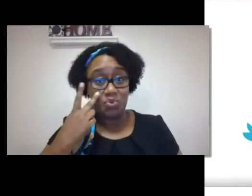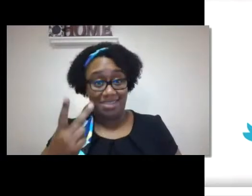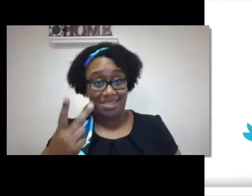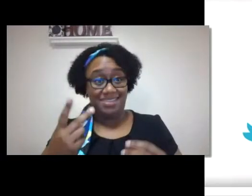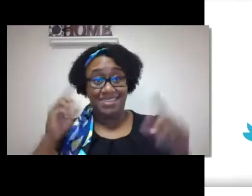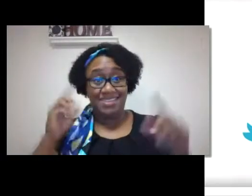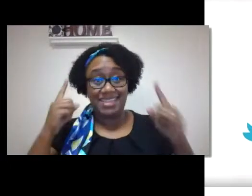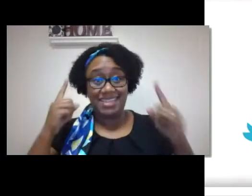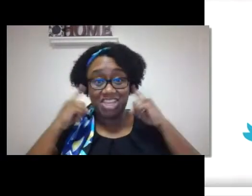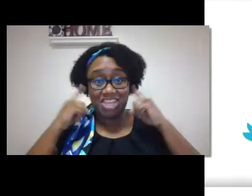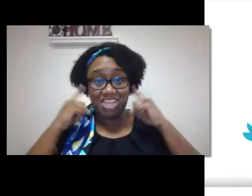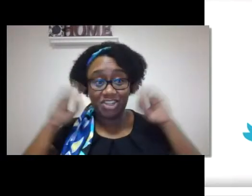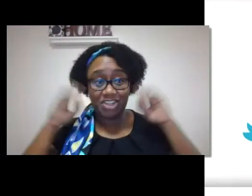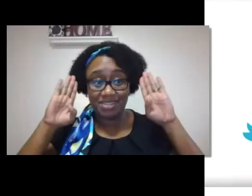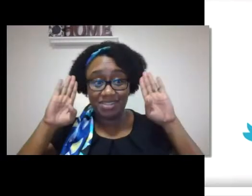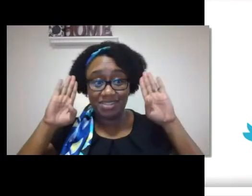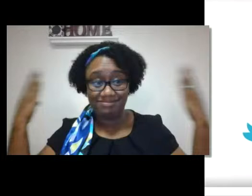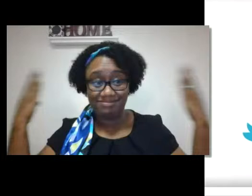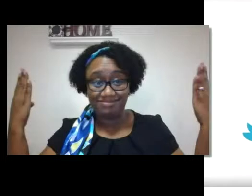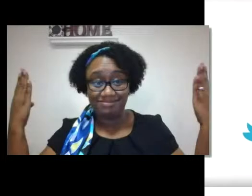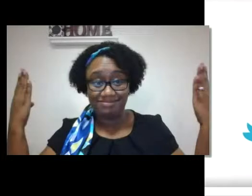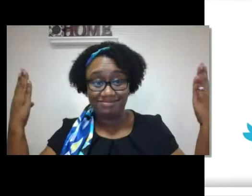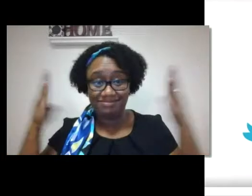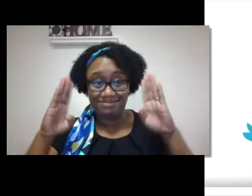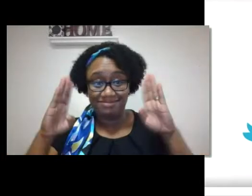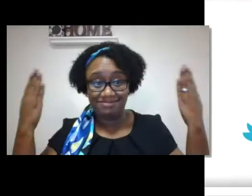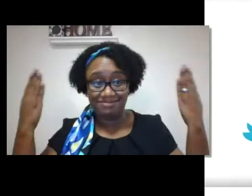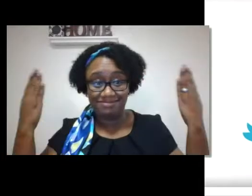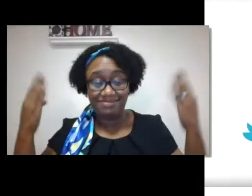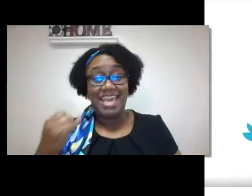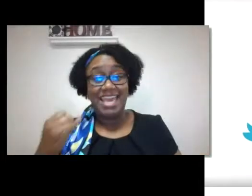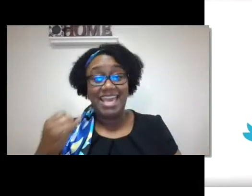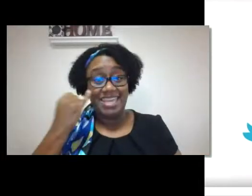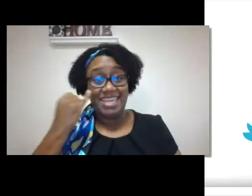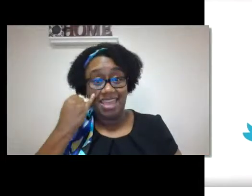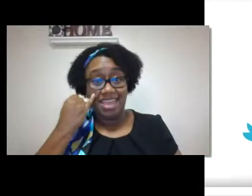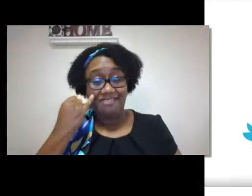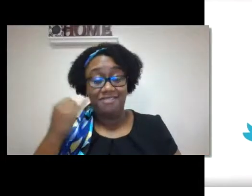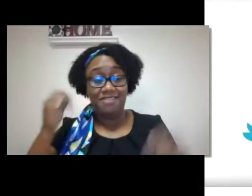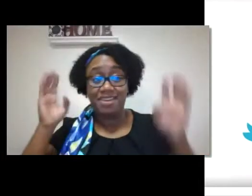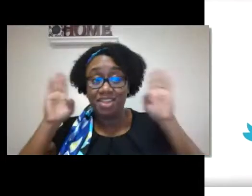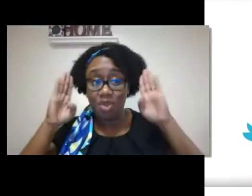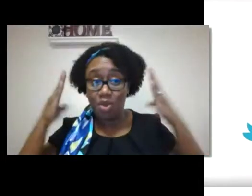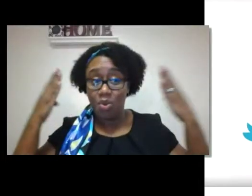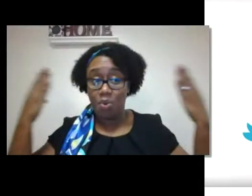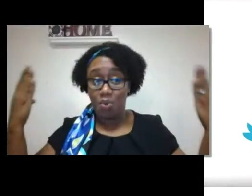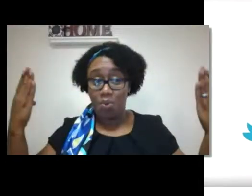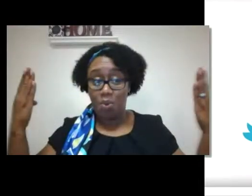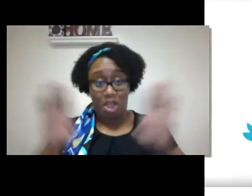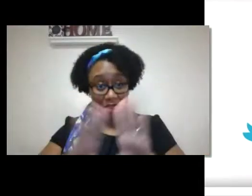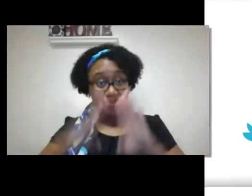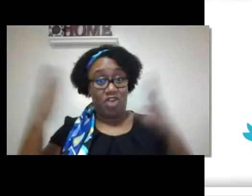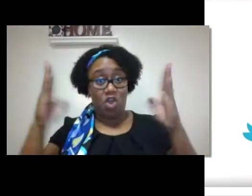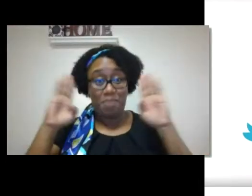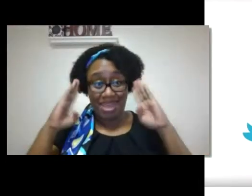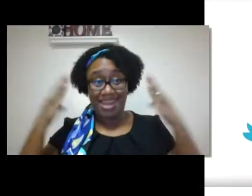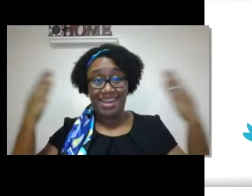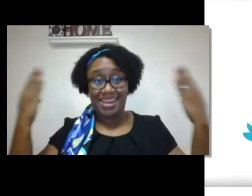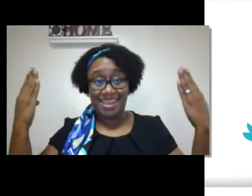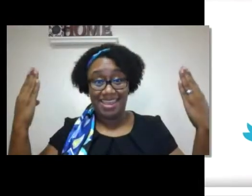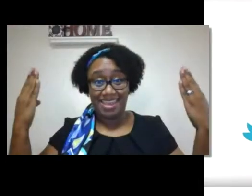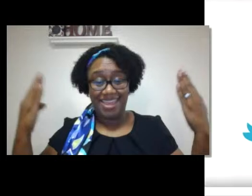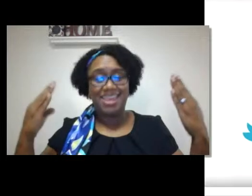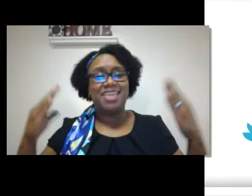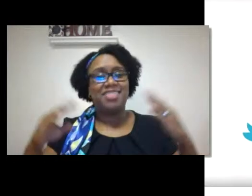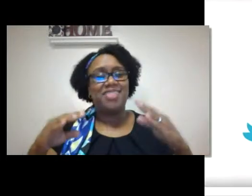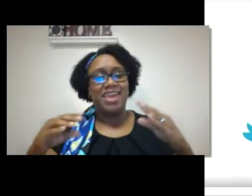Here's a visual from another presentation. They have a door right next to the ears. So